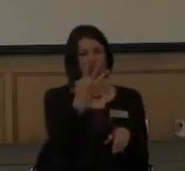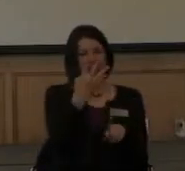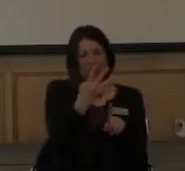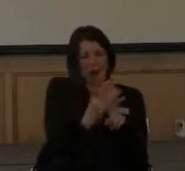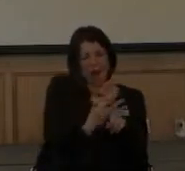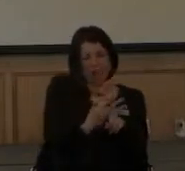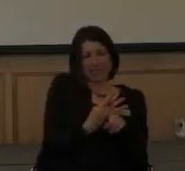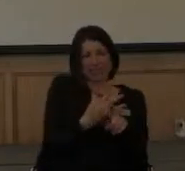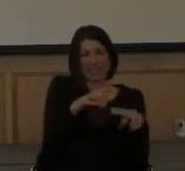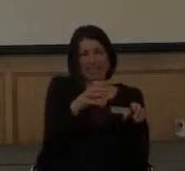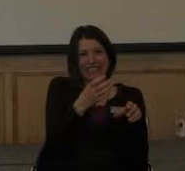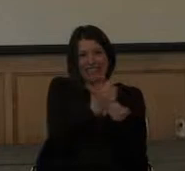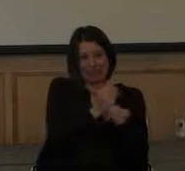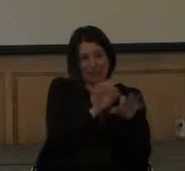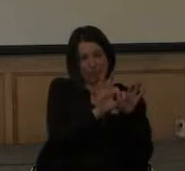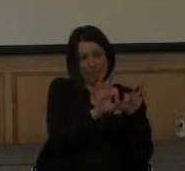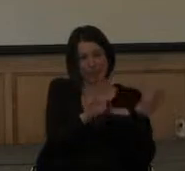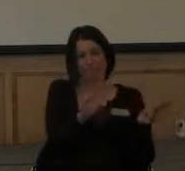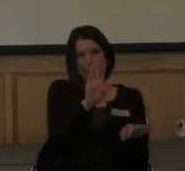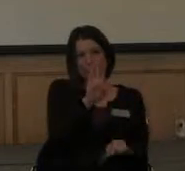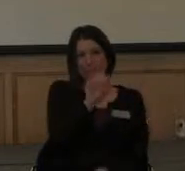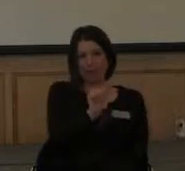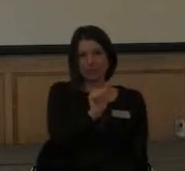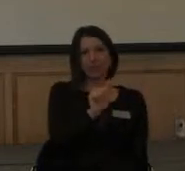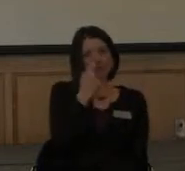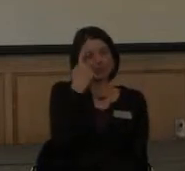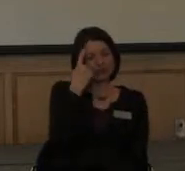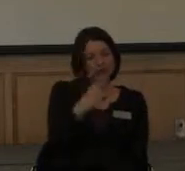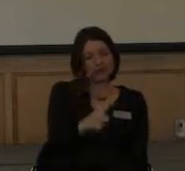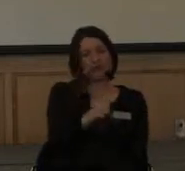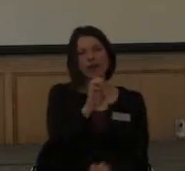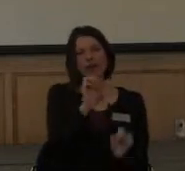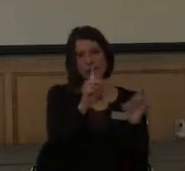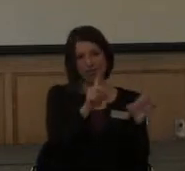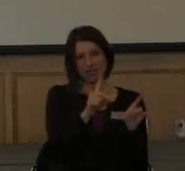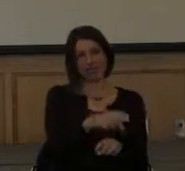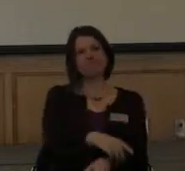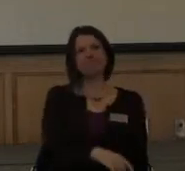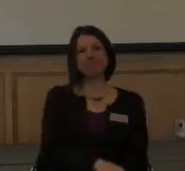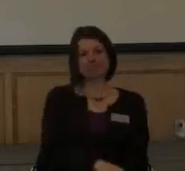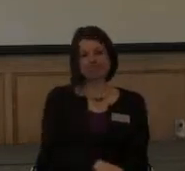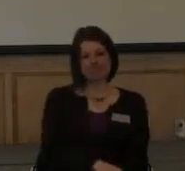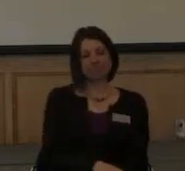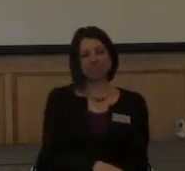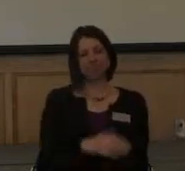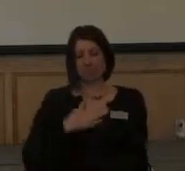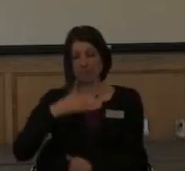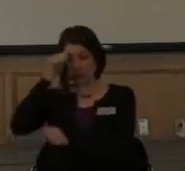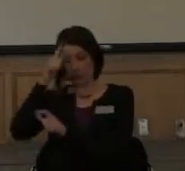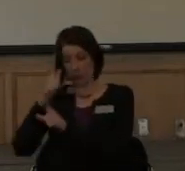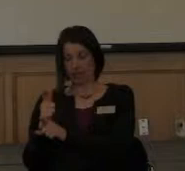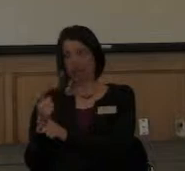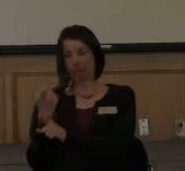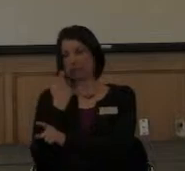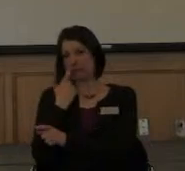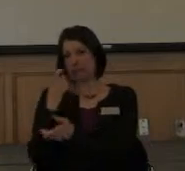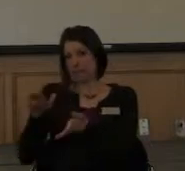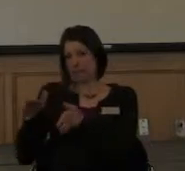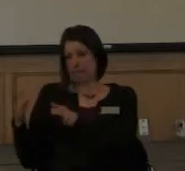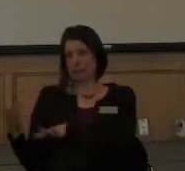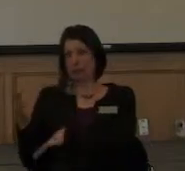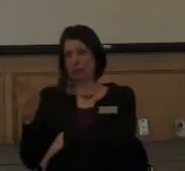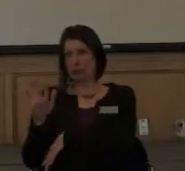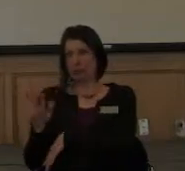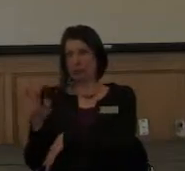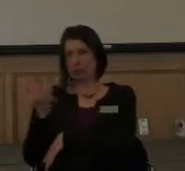elementary education from Western Illinois University. My brother passed away in late